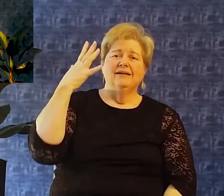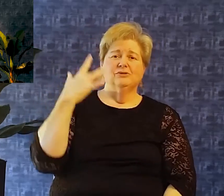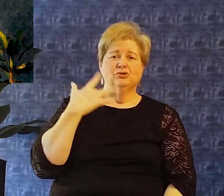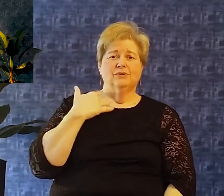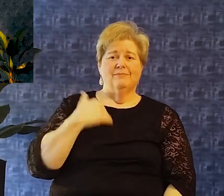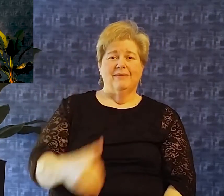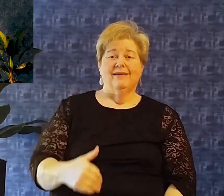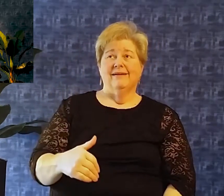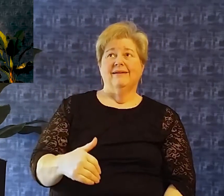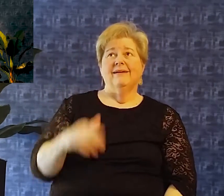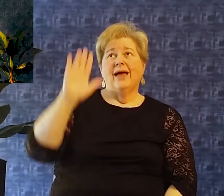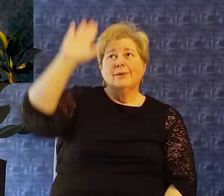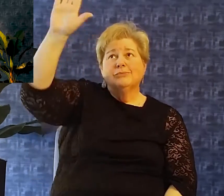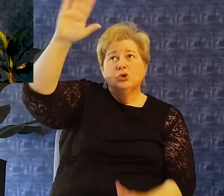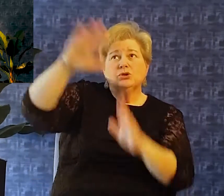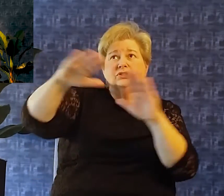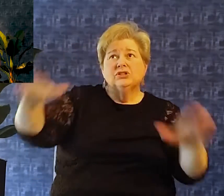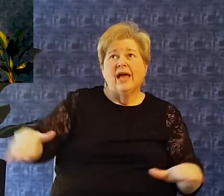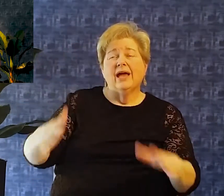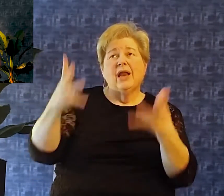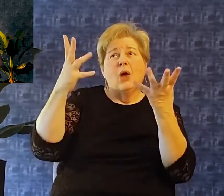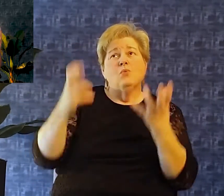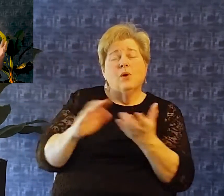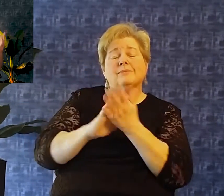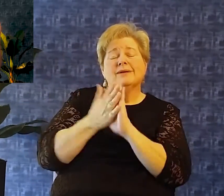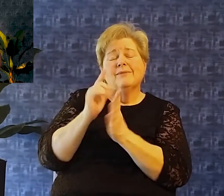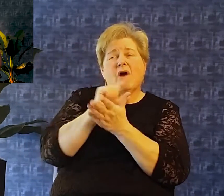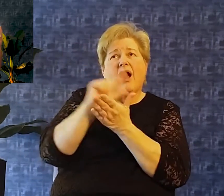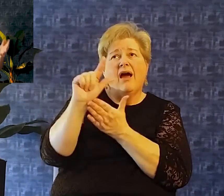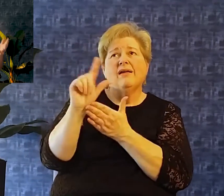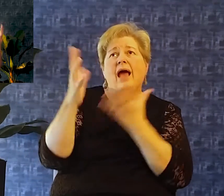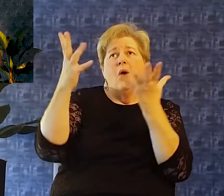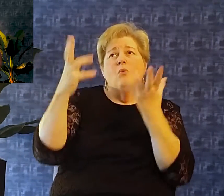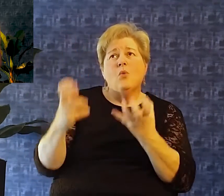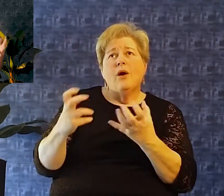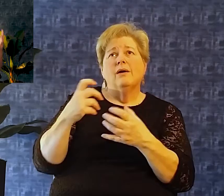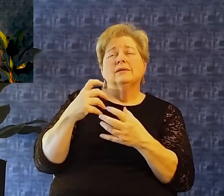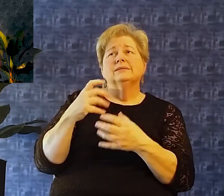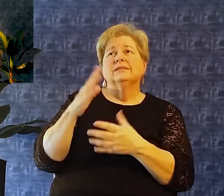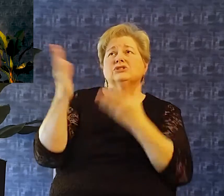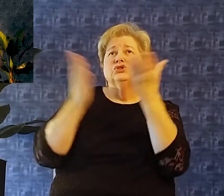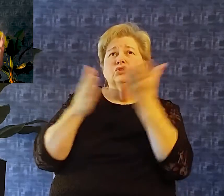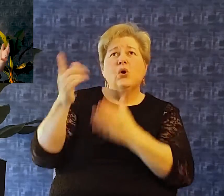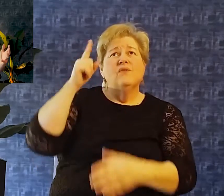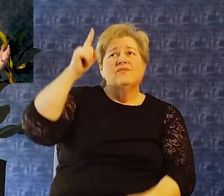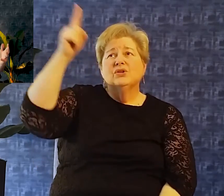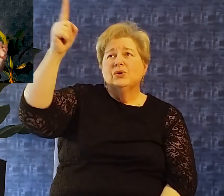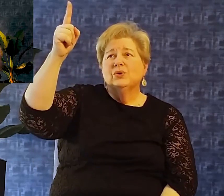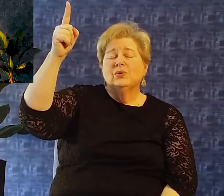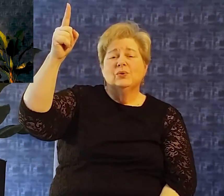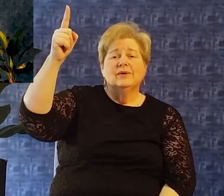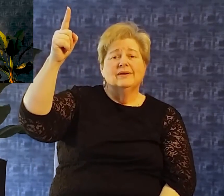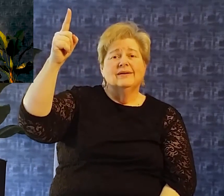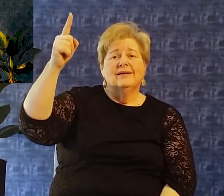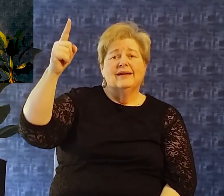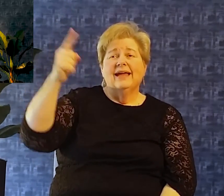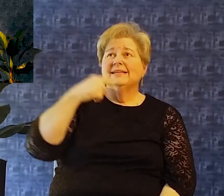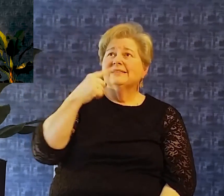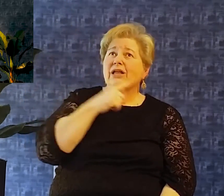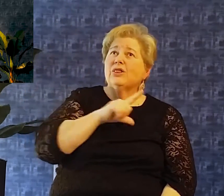to be a servant of the lord and he says lord I need your graciousness And notice what he says